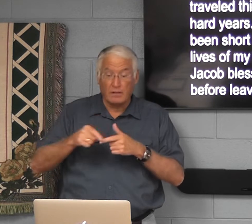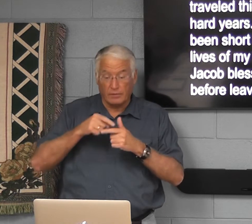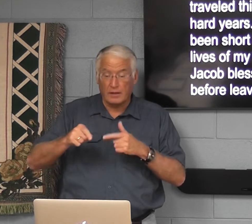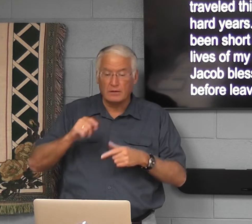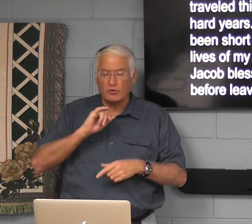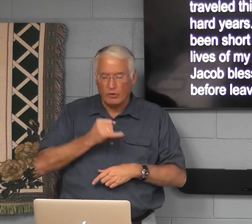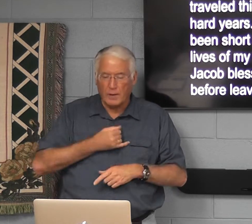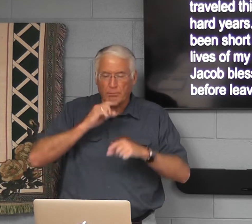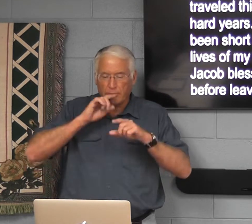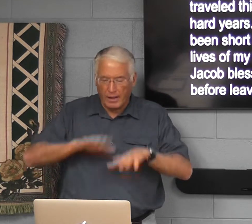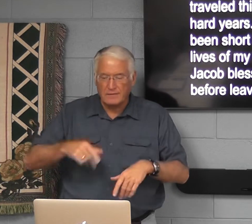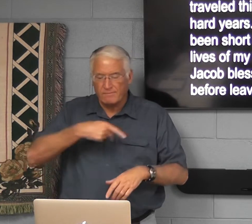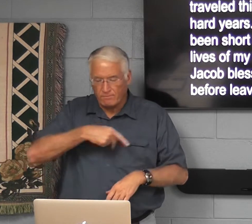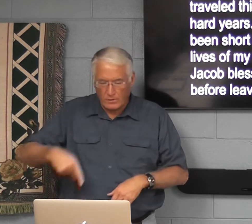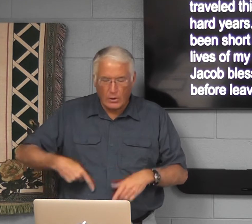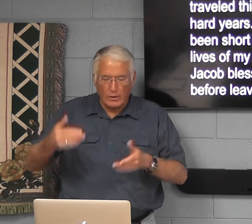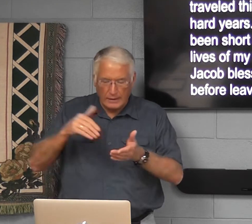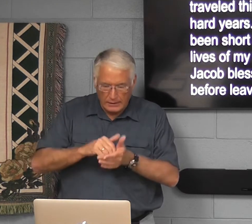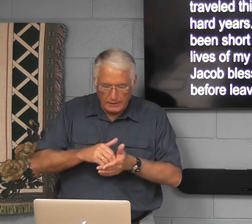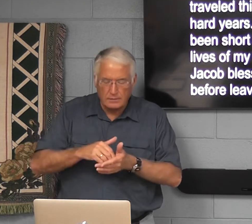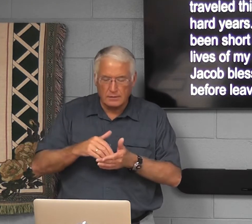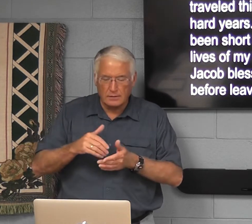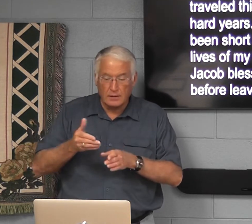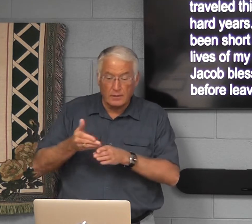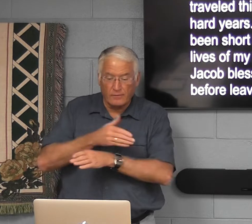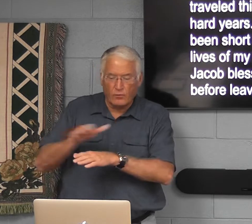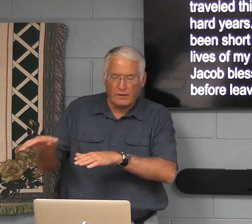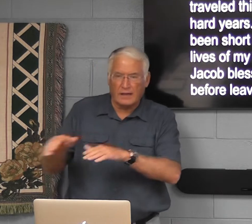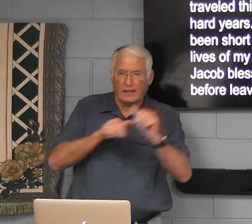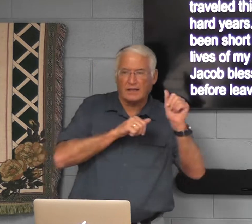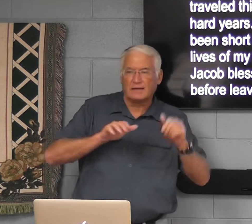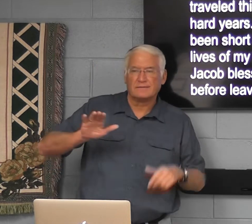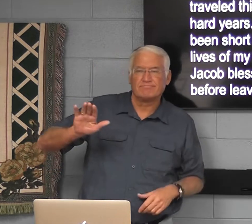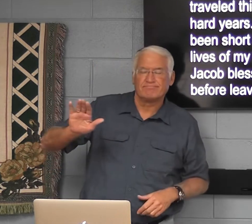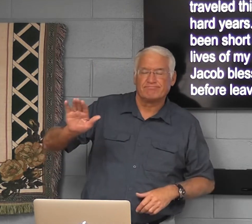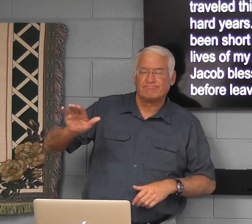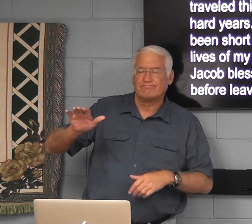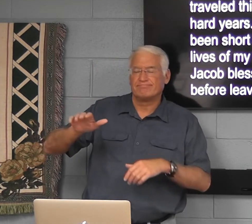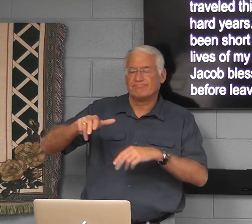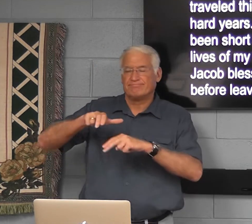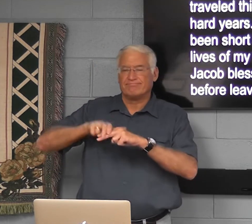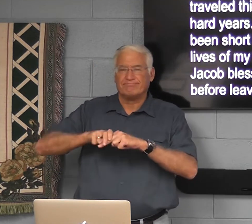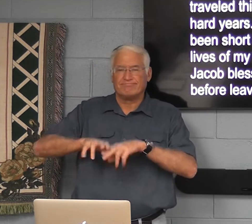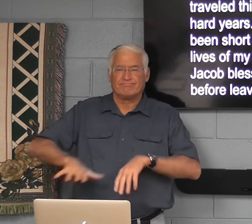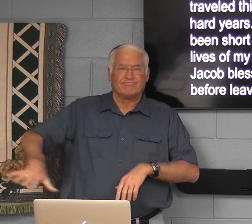And then Jacob blessed Pharaoh again before leaving his court.